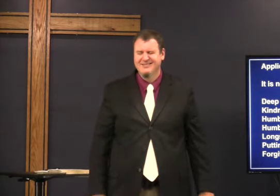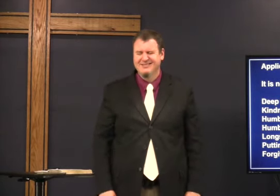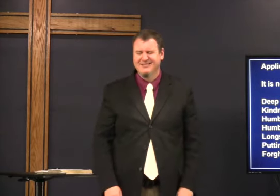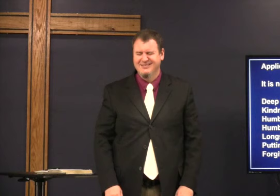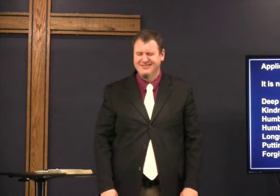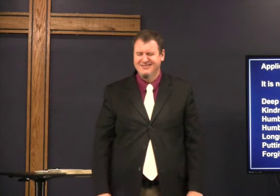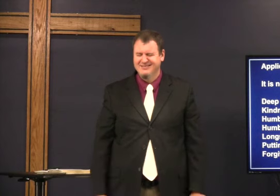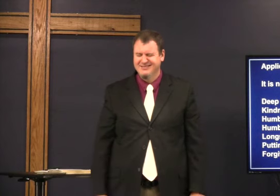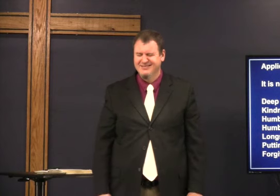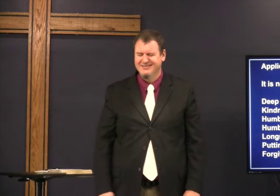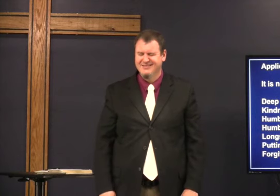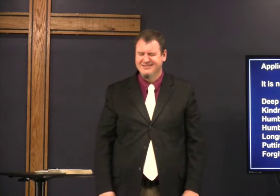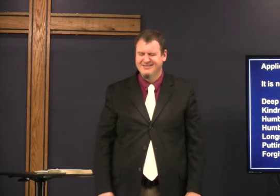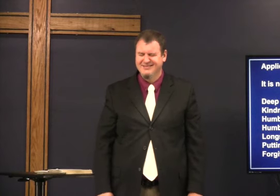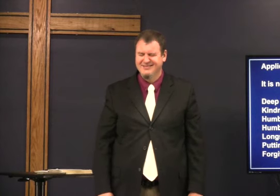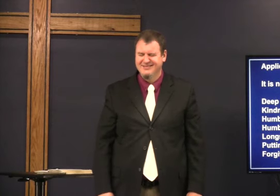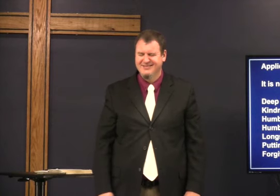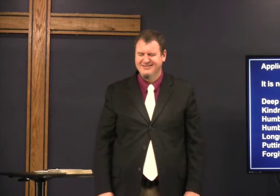that's what Christian means